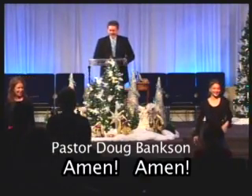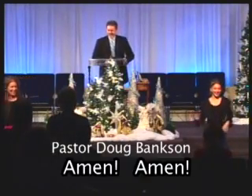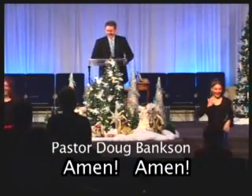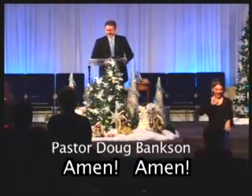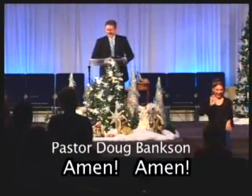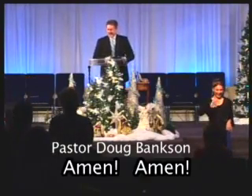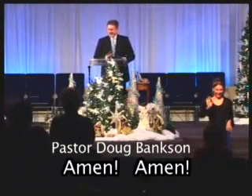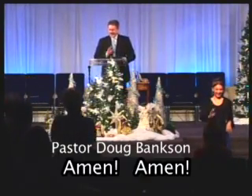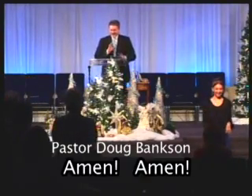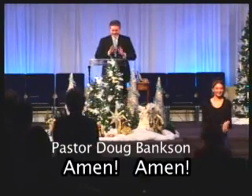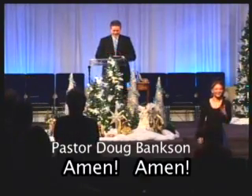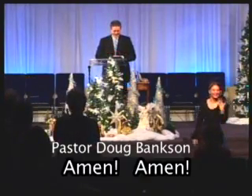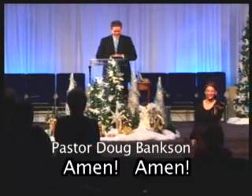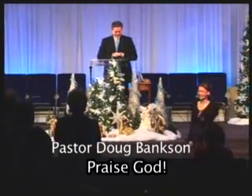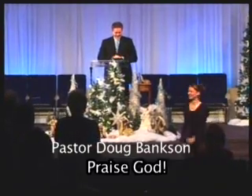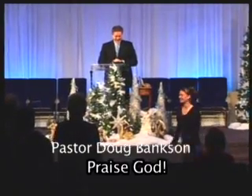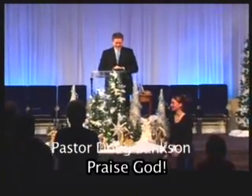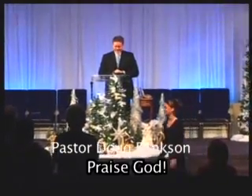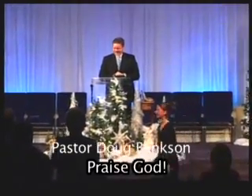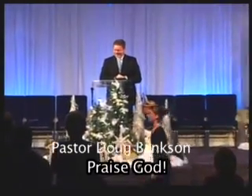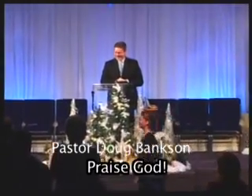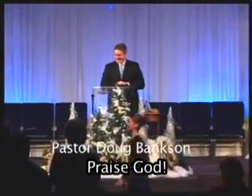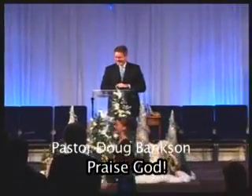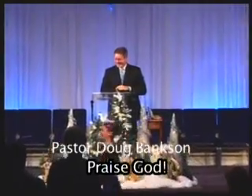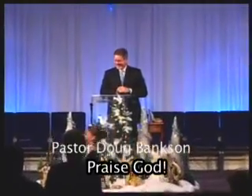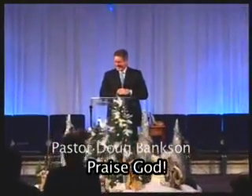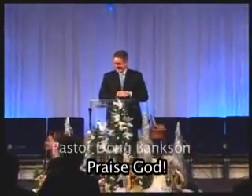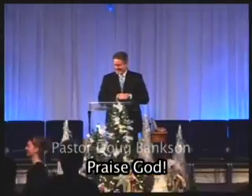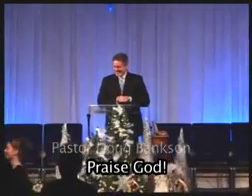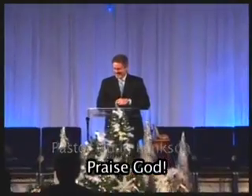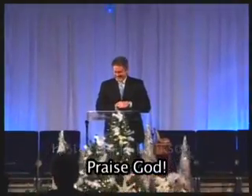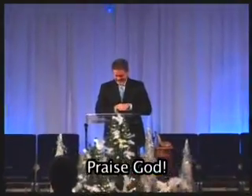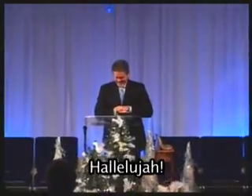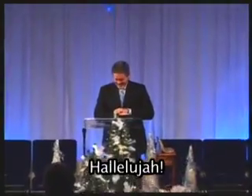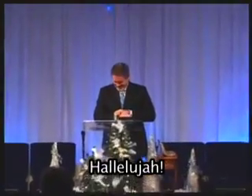Amen, amen Praise God Hallelujah